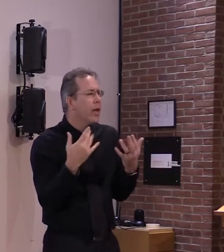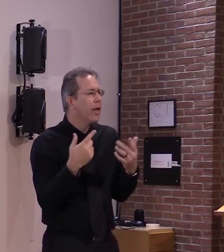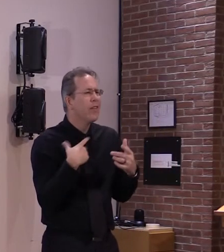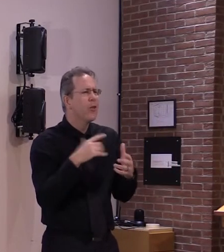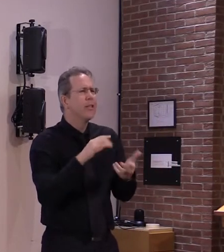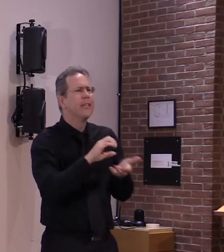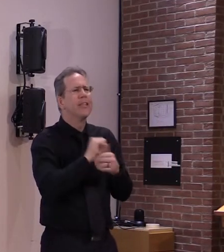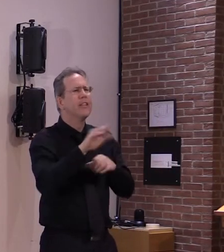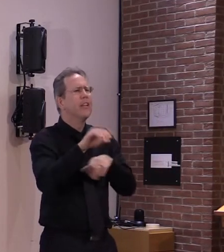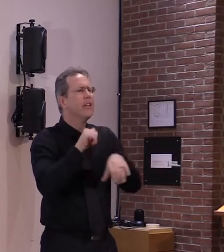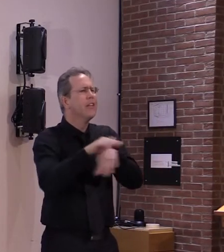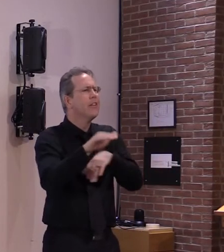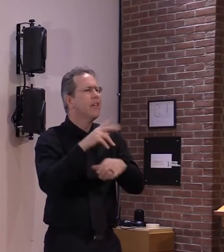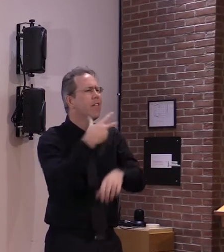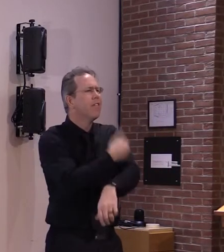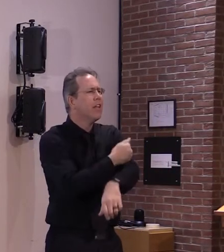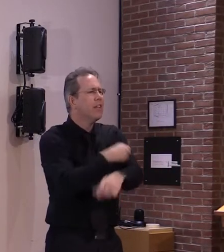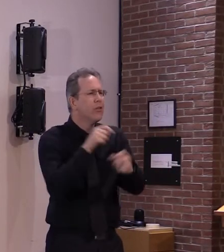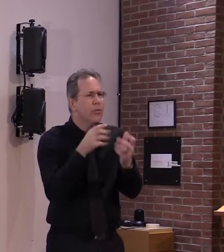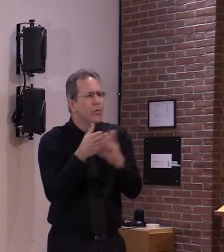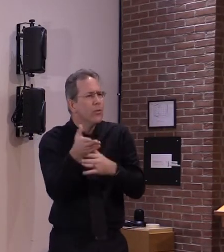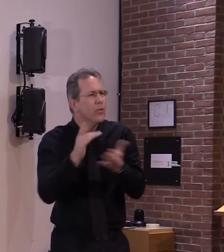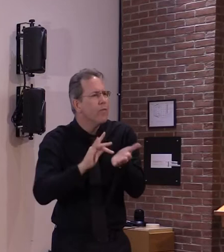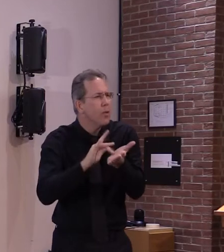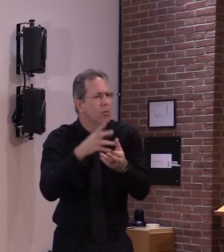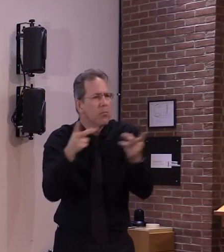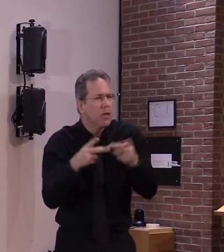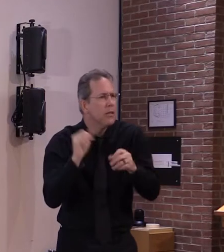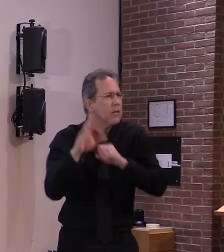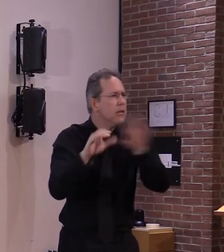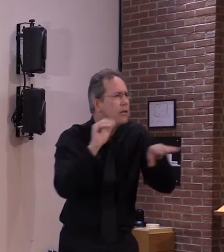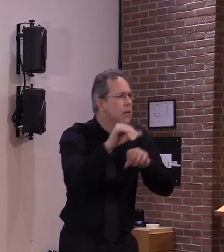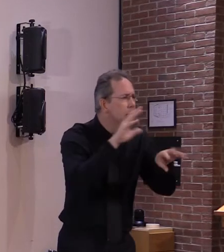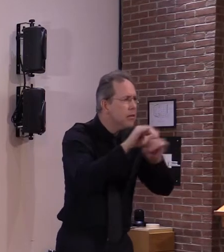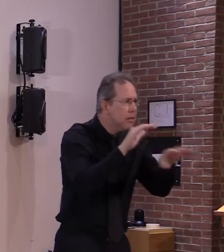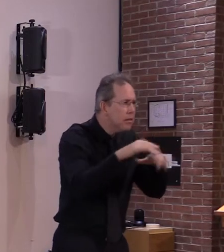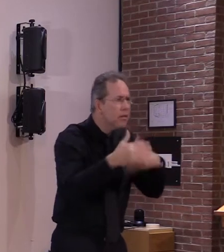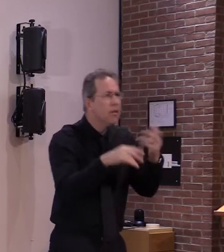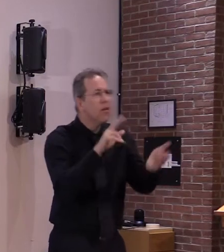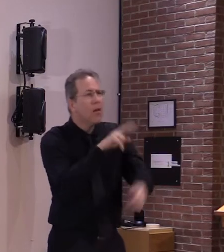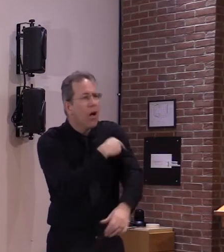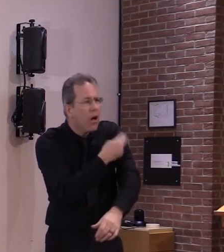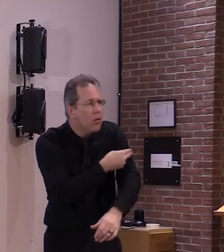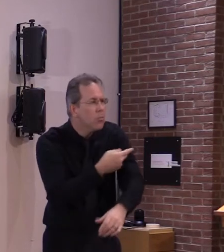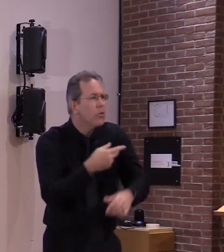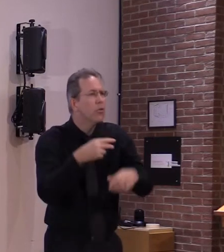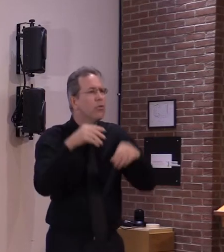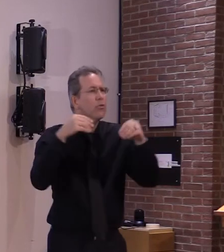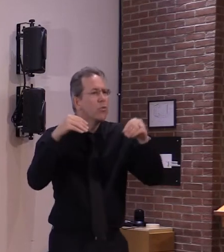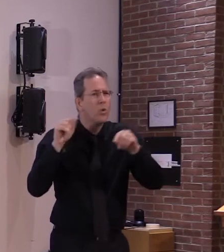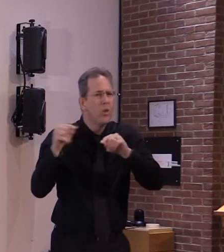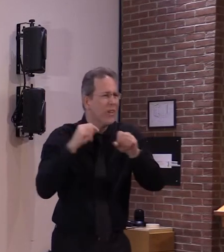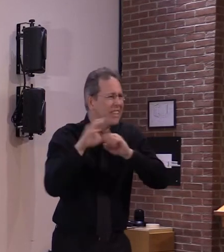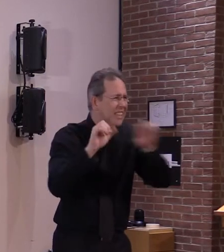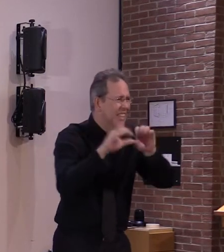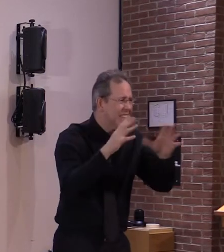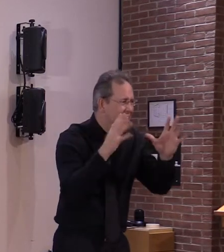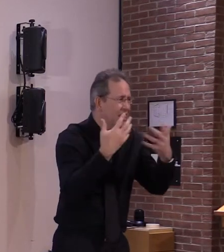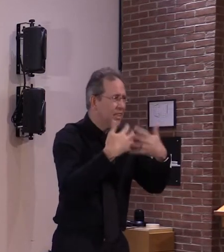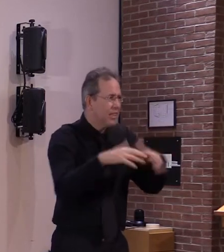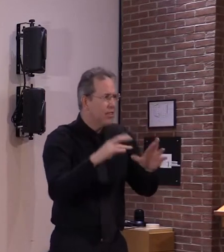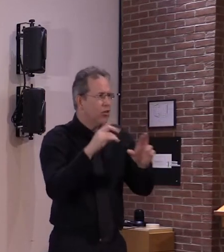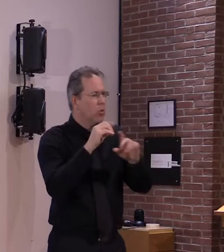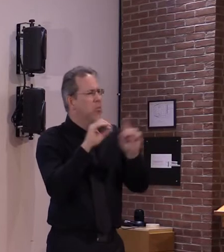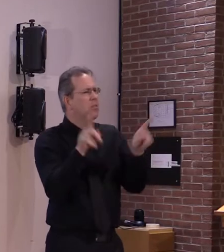system the state health care system and the pharmacies and it will be a matter of just making sure that